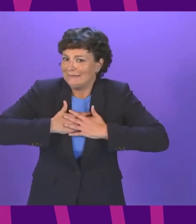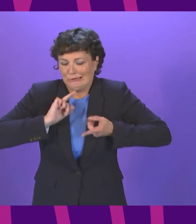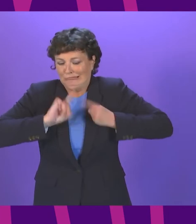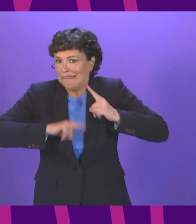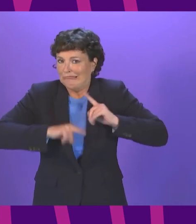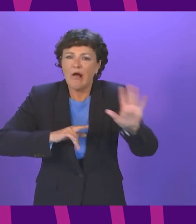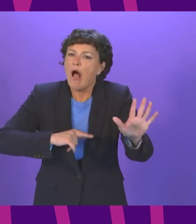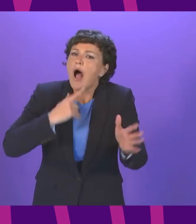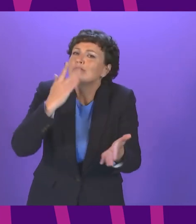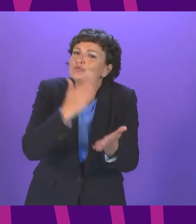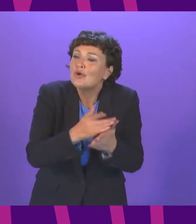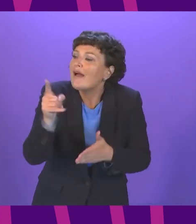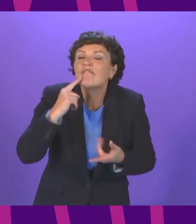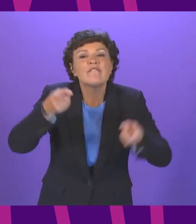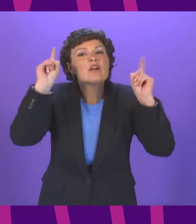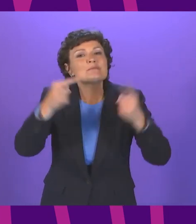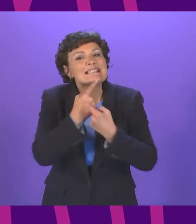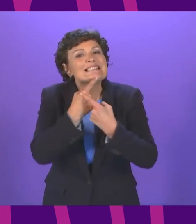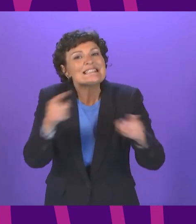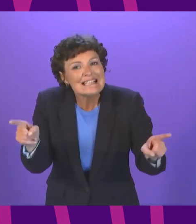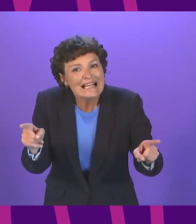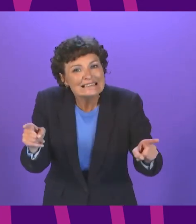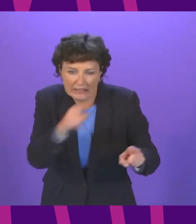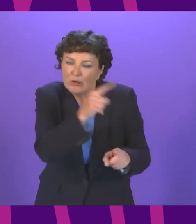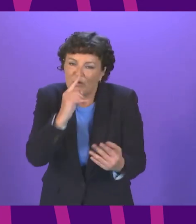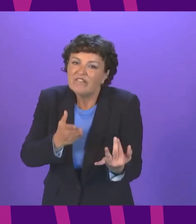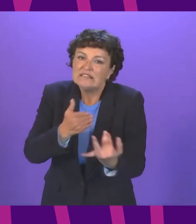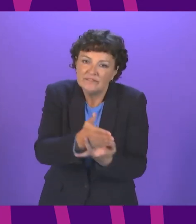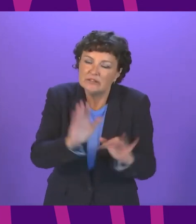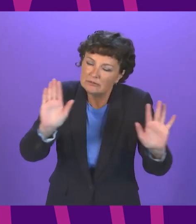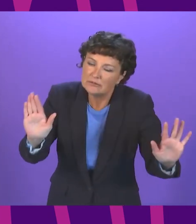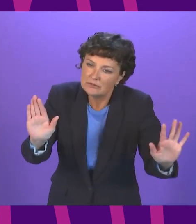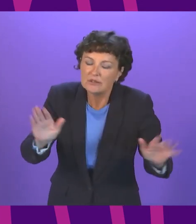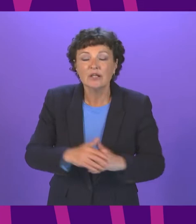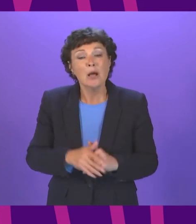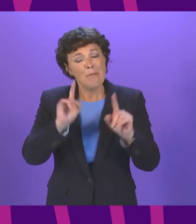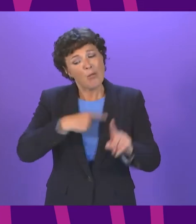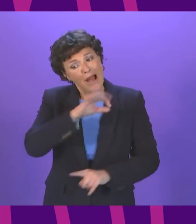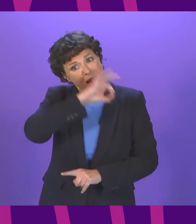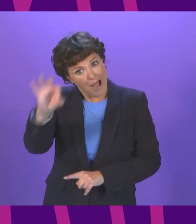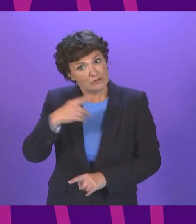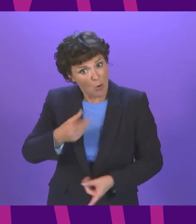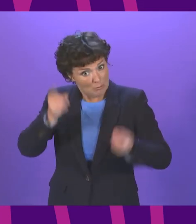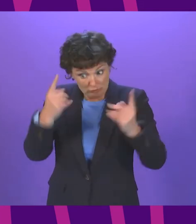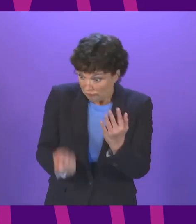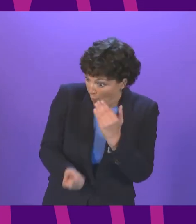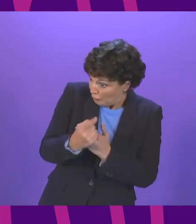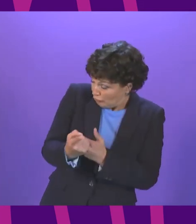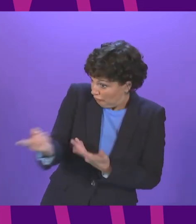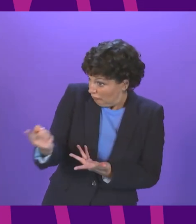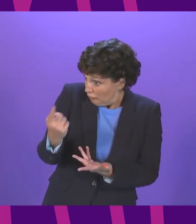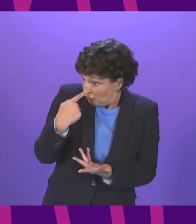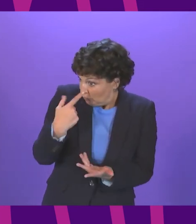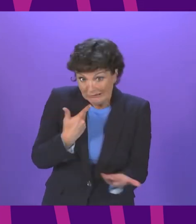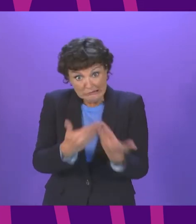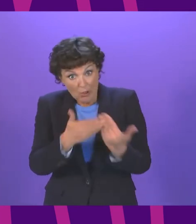he would have intervened on the First Minister earlier had he been permitted to so can I take this opportunity to offer the First Minister the opportunity to address